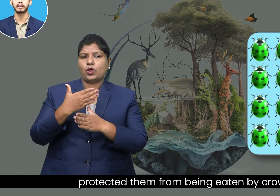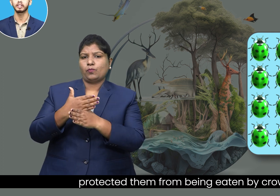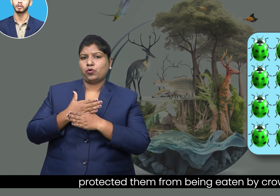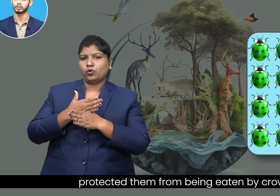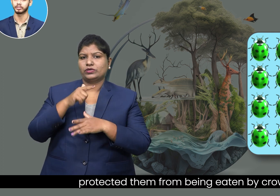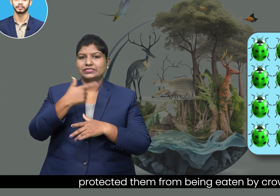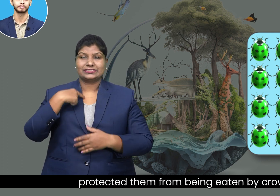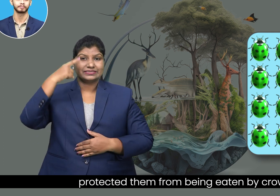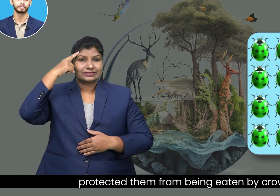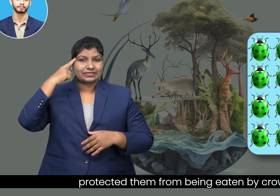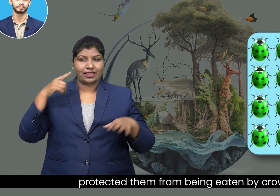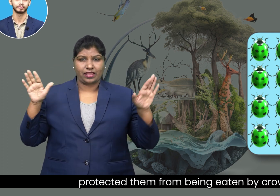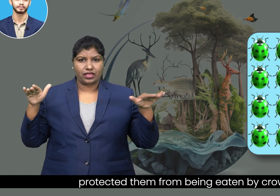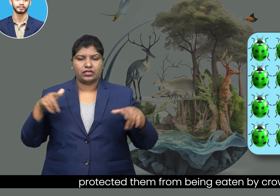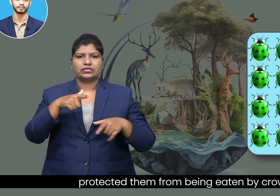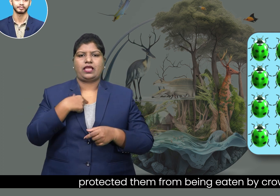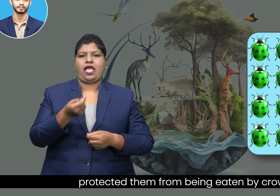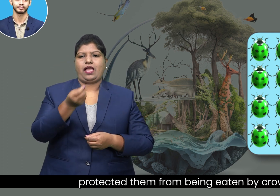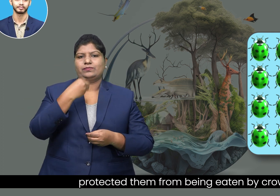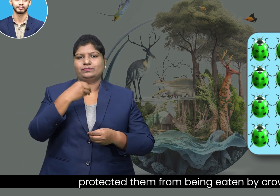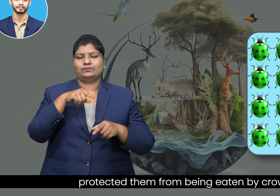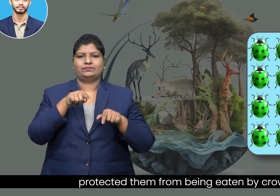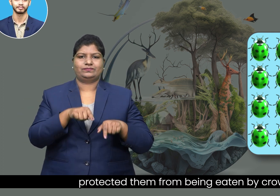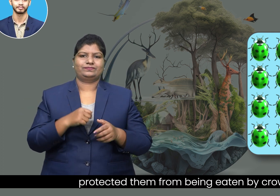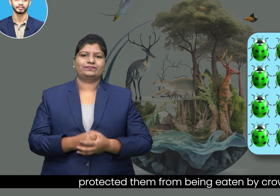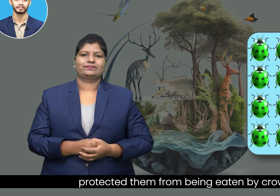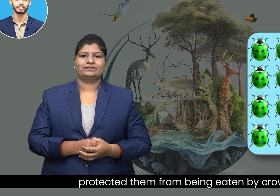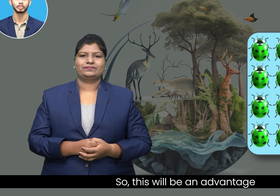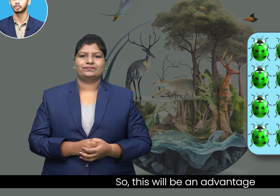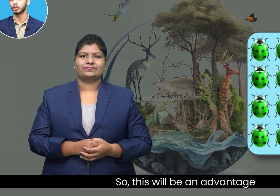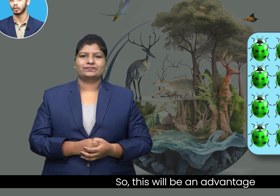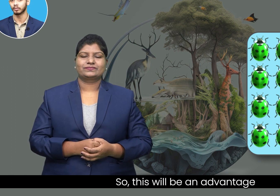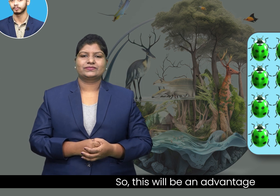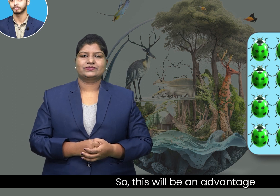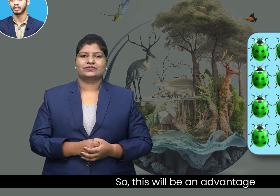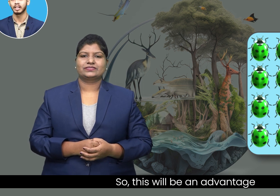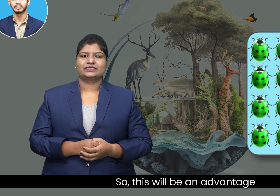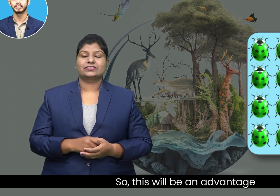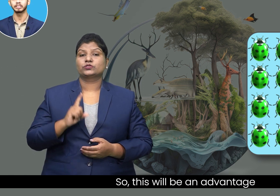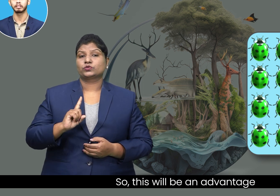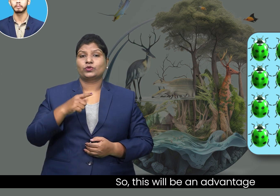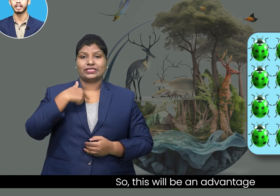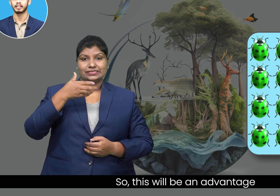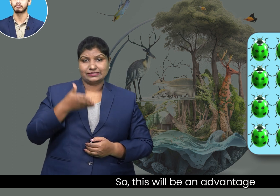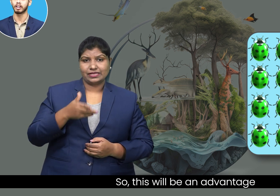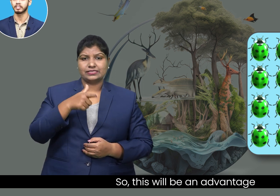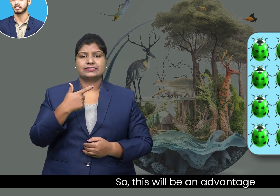crows so this will be an advantage